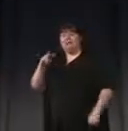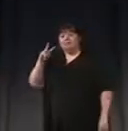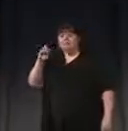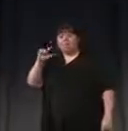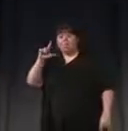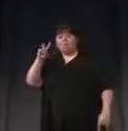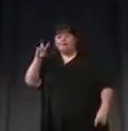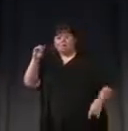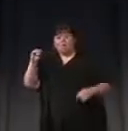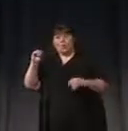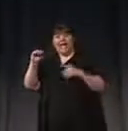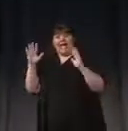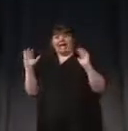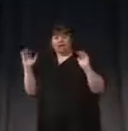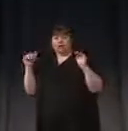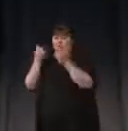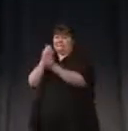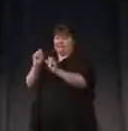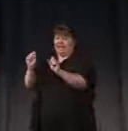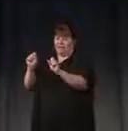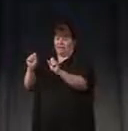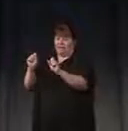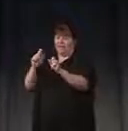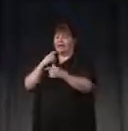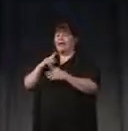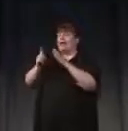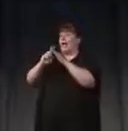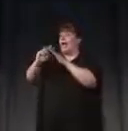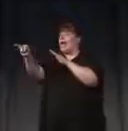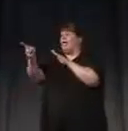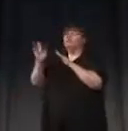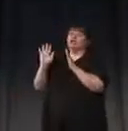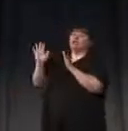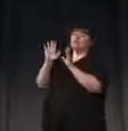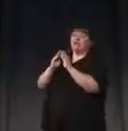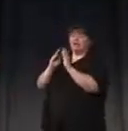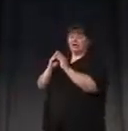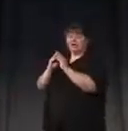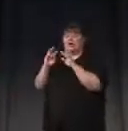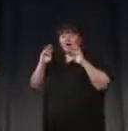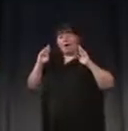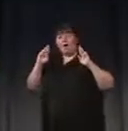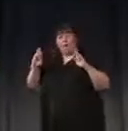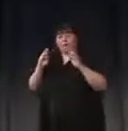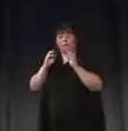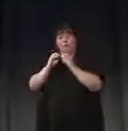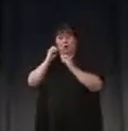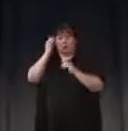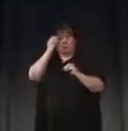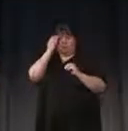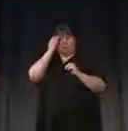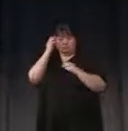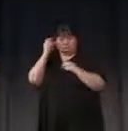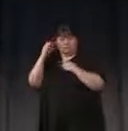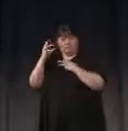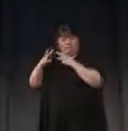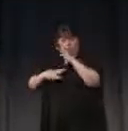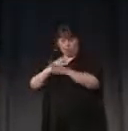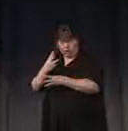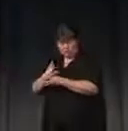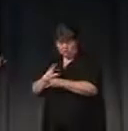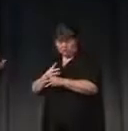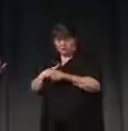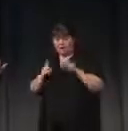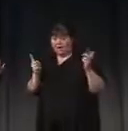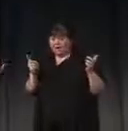is saved in the end. She's free to run off to her meeting, hopefully with more awareness about the world in which she lives,